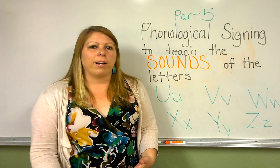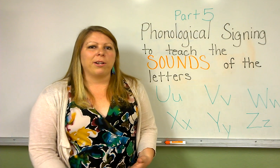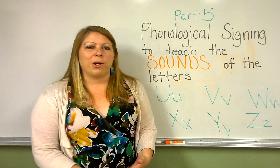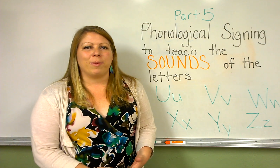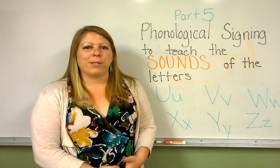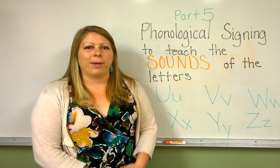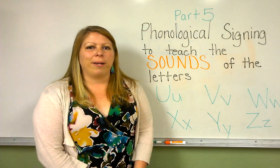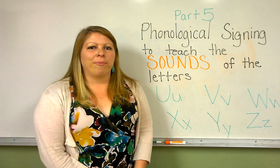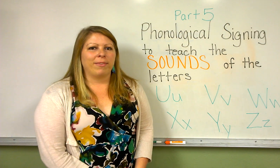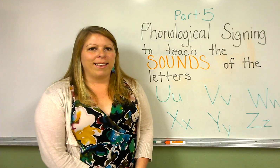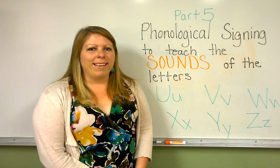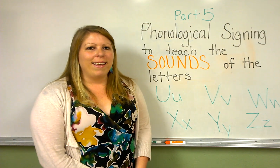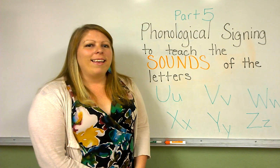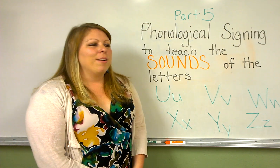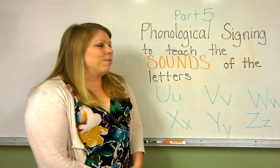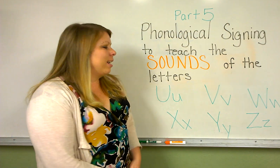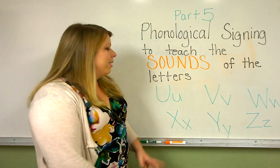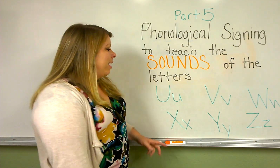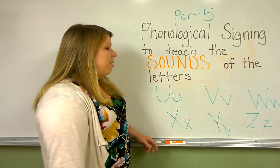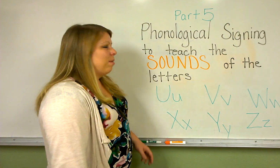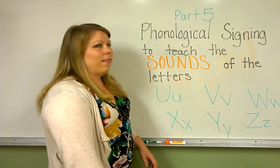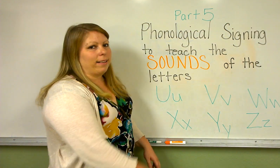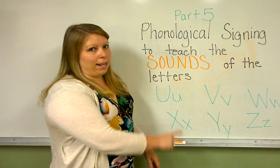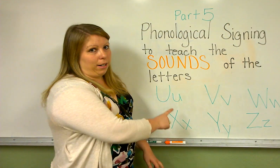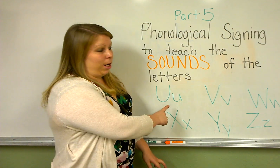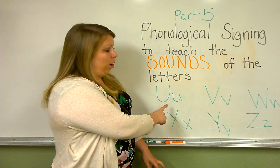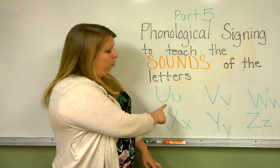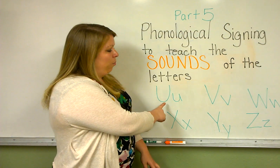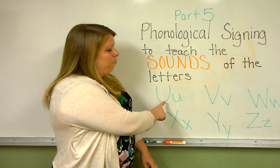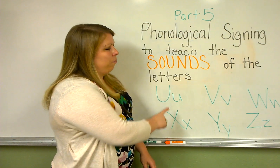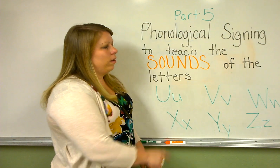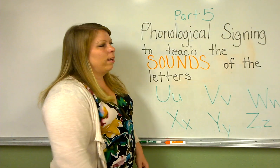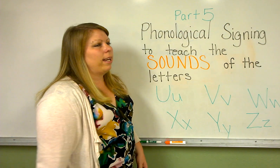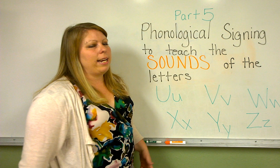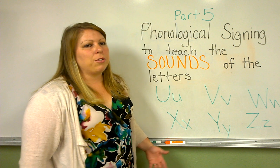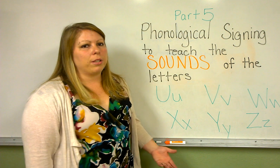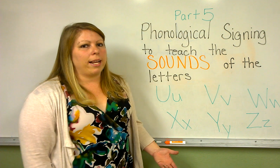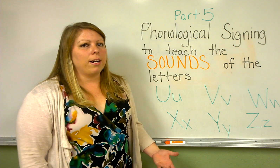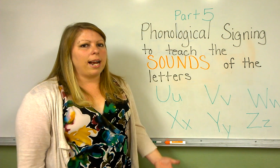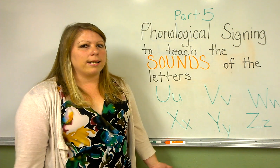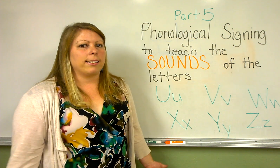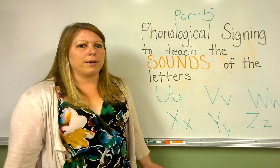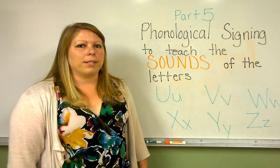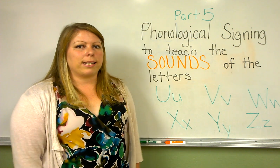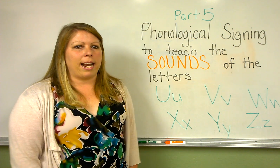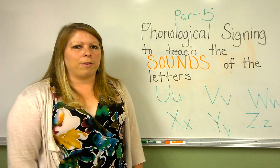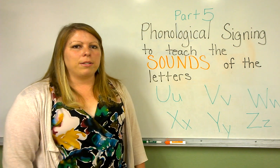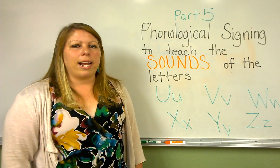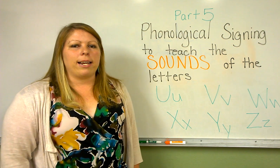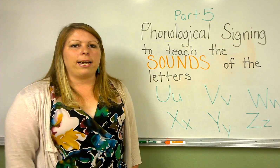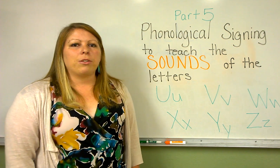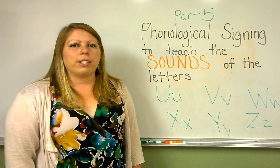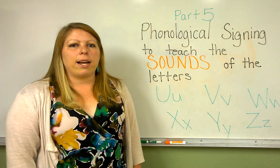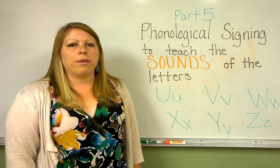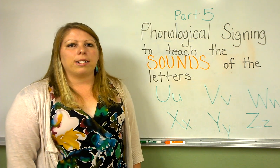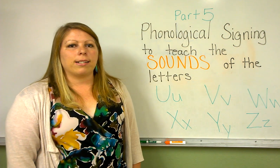they're at home as well. We'll continue with the letter U. Each letter has its own sound, and each sound is